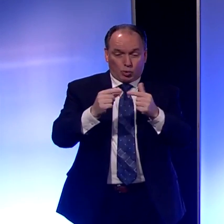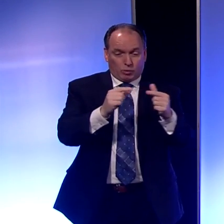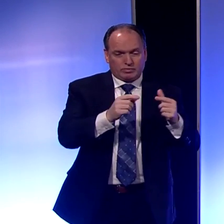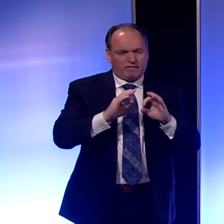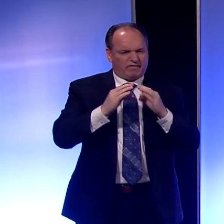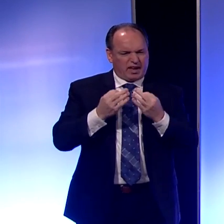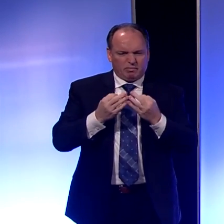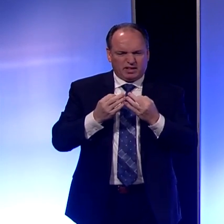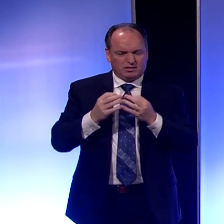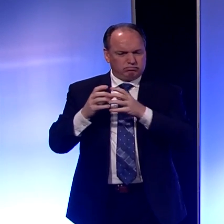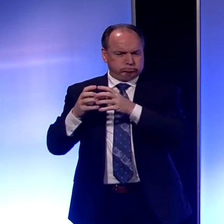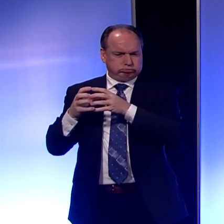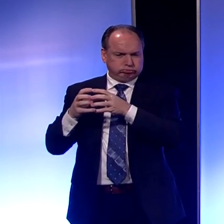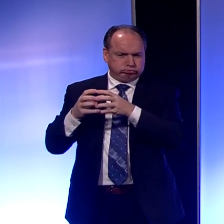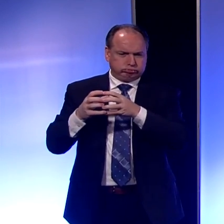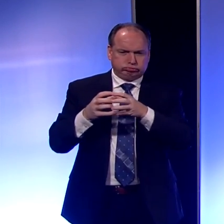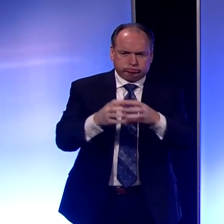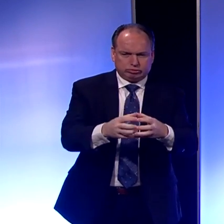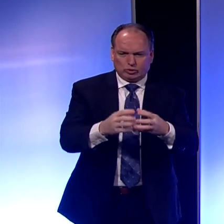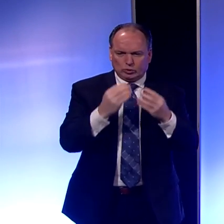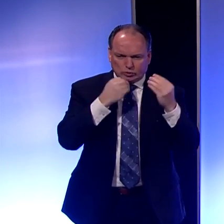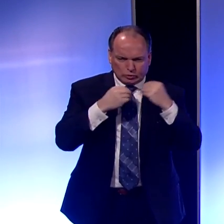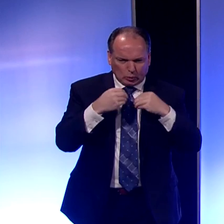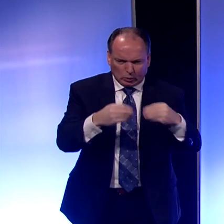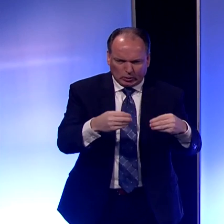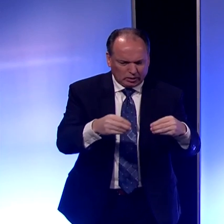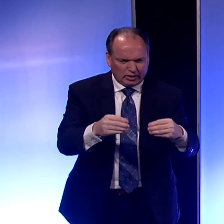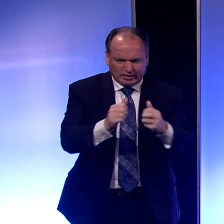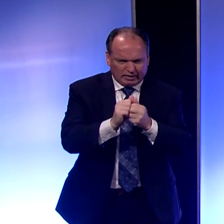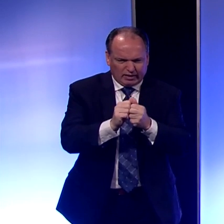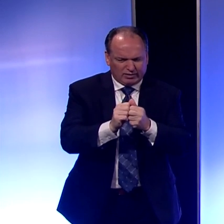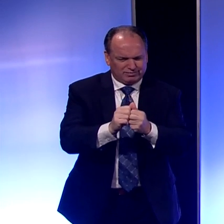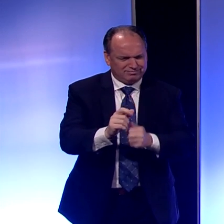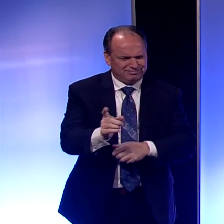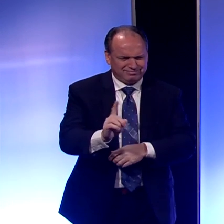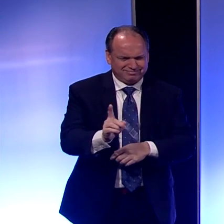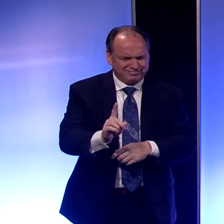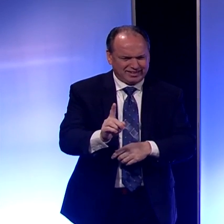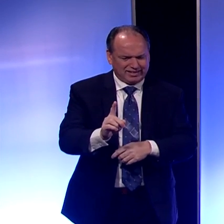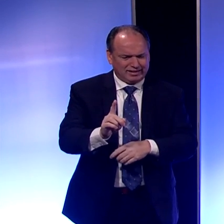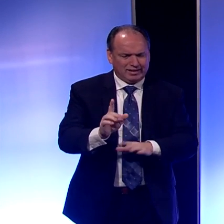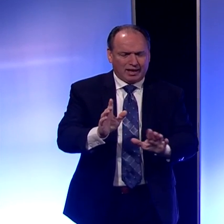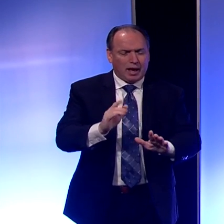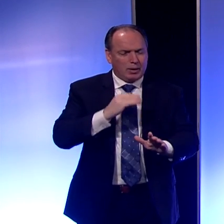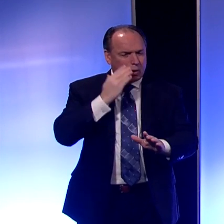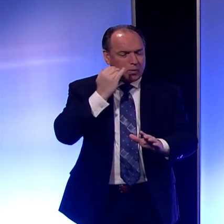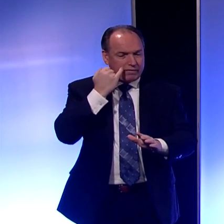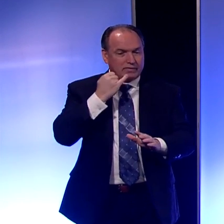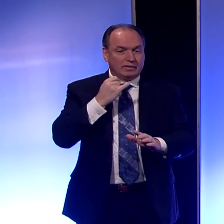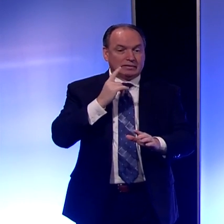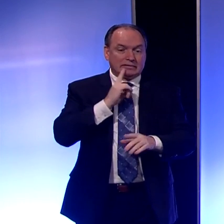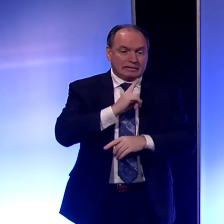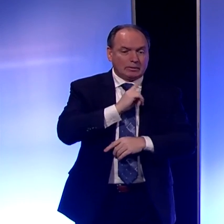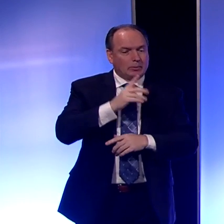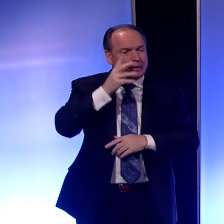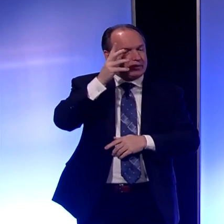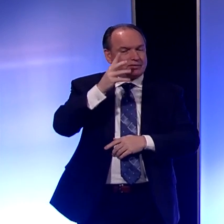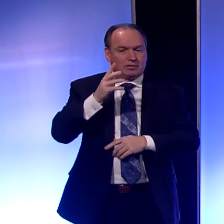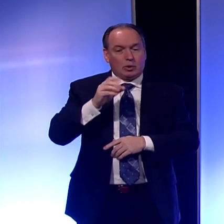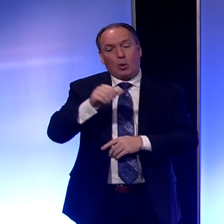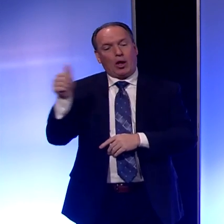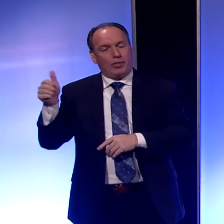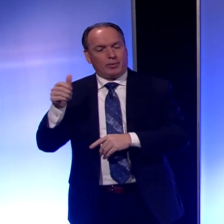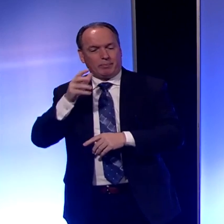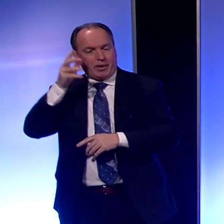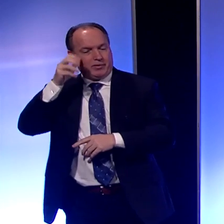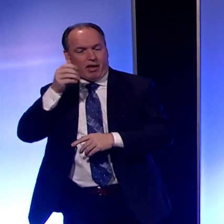families, particularly maybe in a grocery store, going shopping together. Now, I know if you're a single parent and you have no other adult to watch your children, you